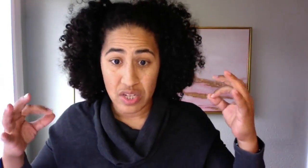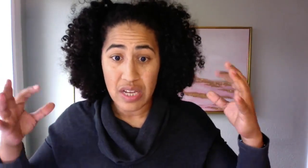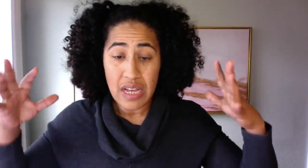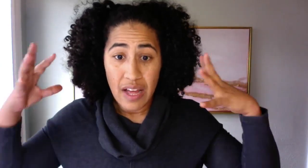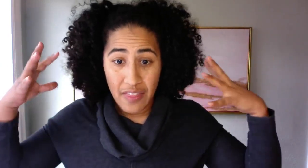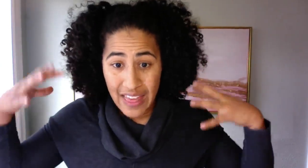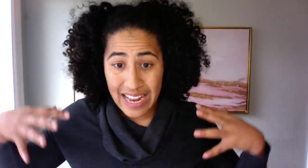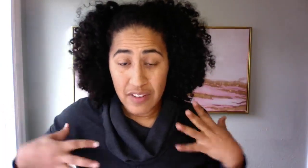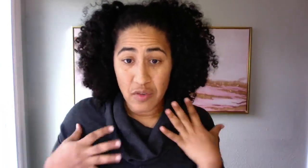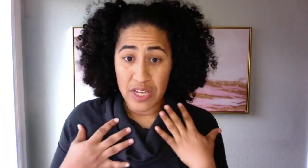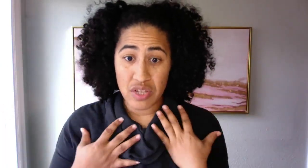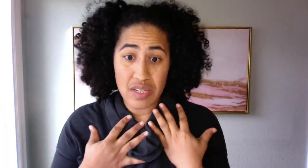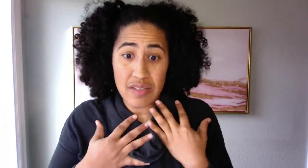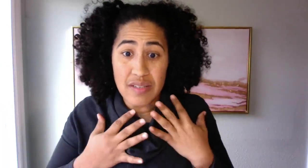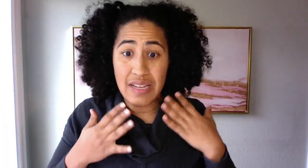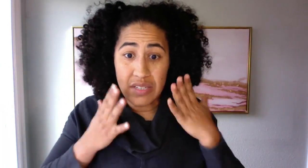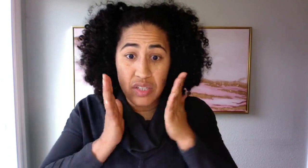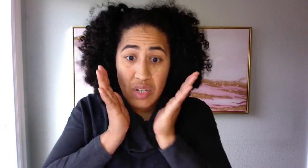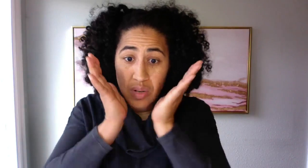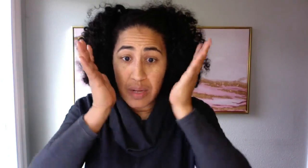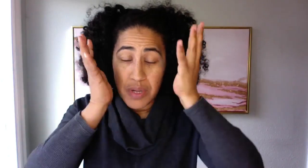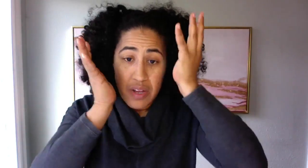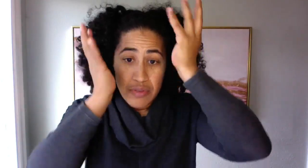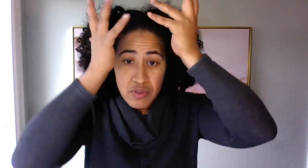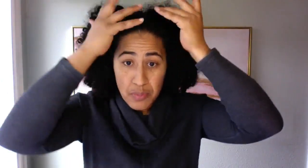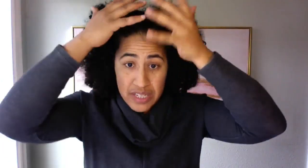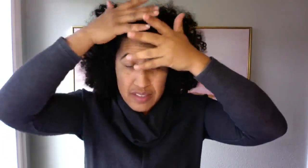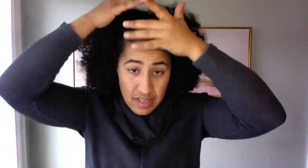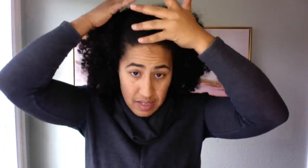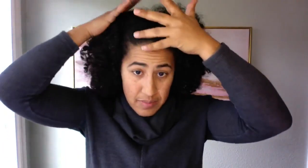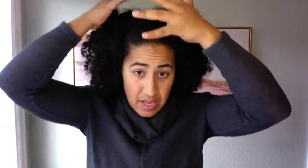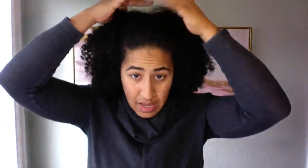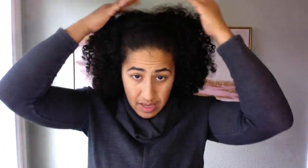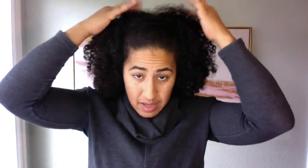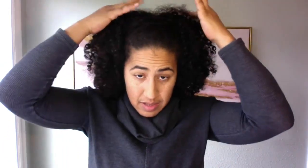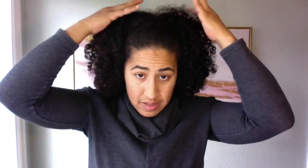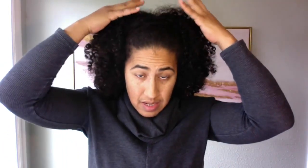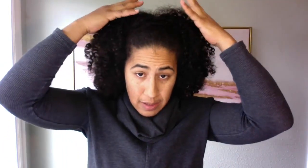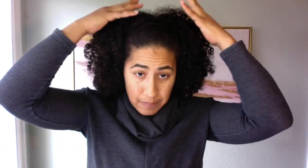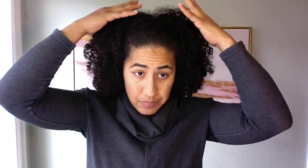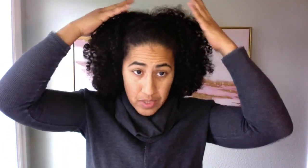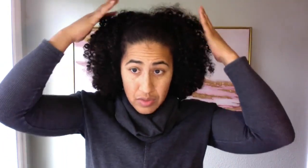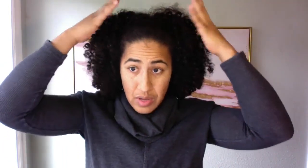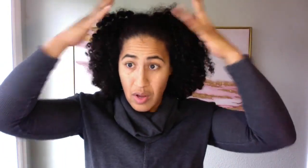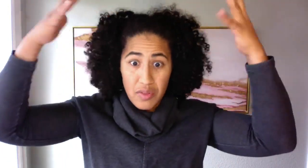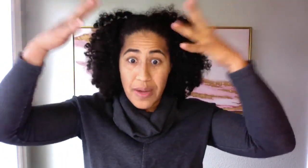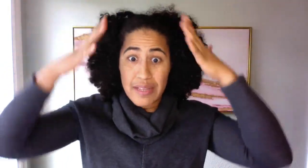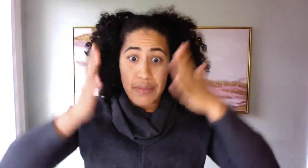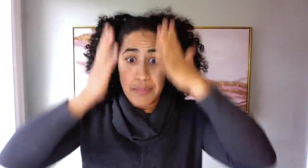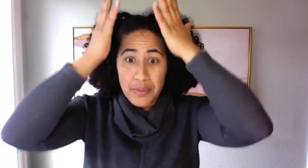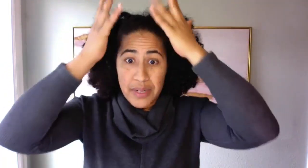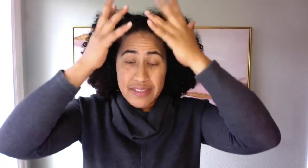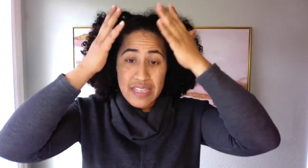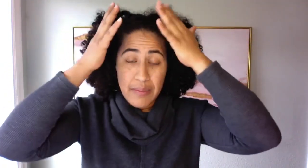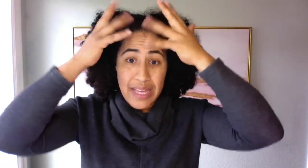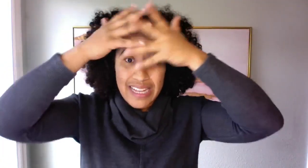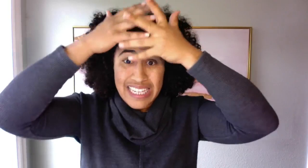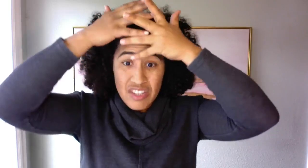of that information is designed to go up through the brainstem and, um, throughout all the body up the brainstem and into